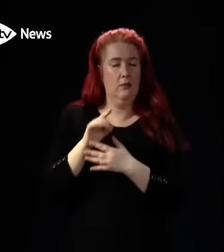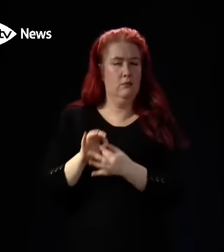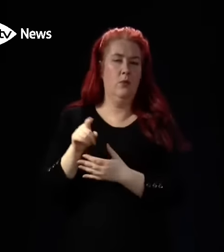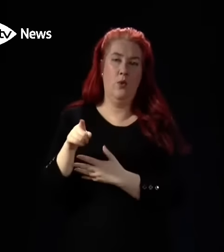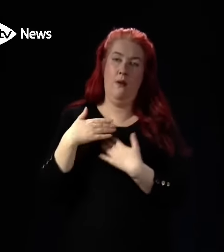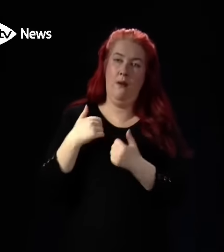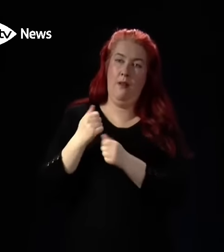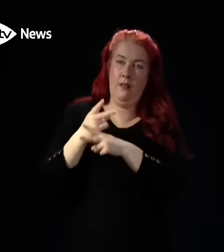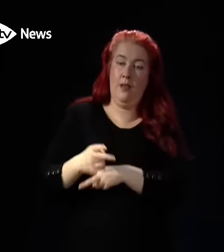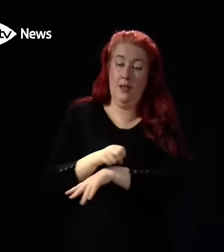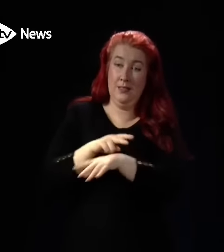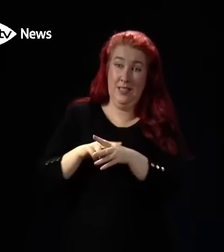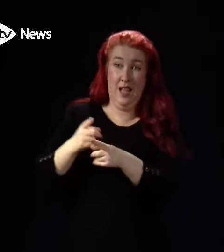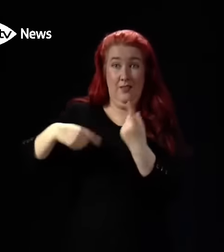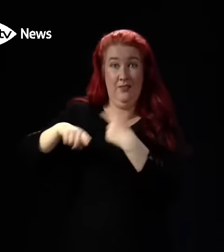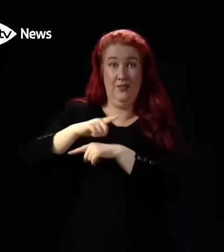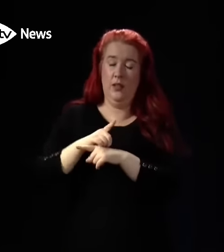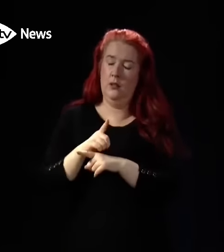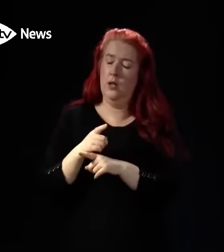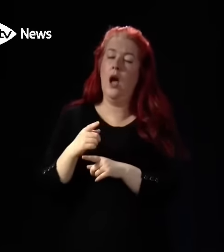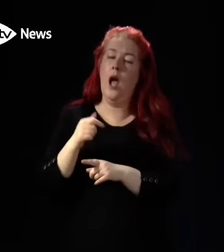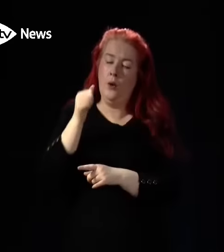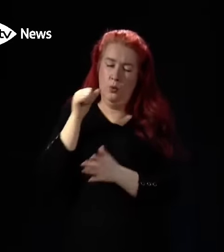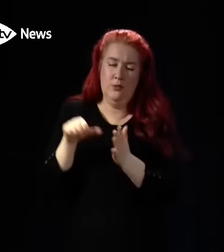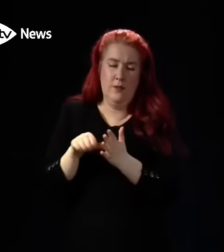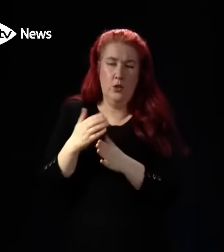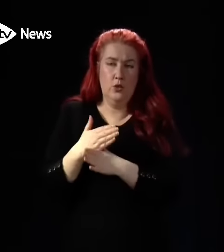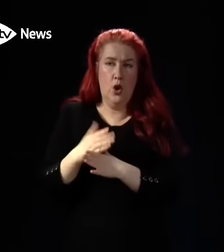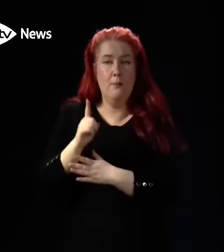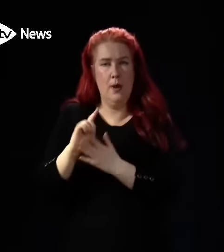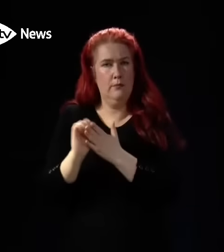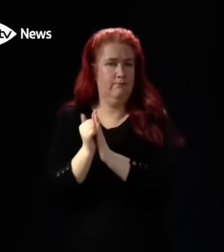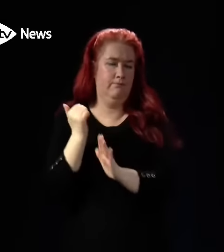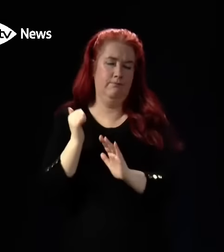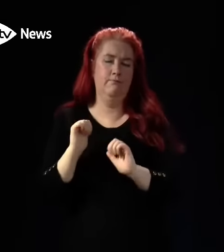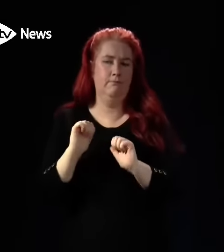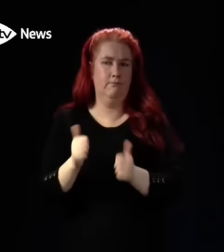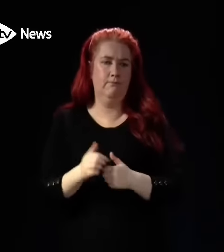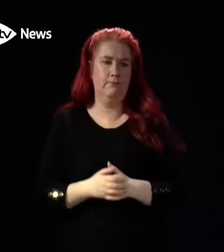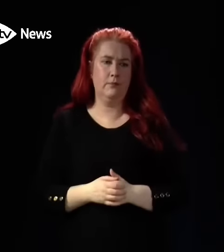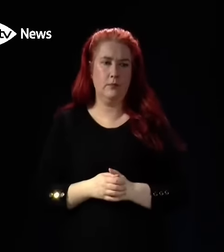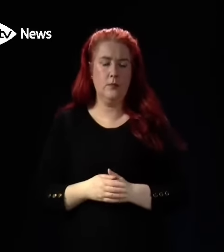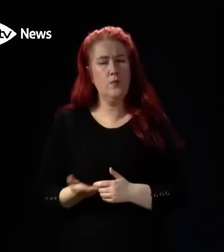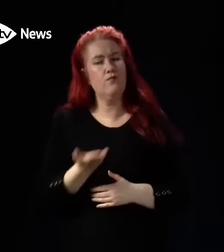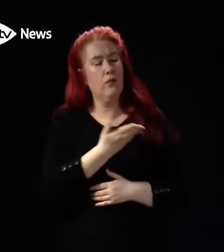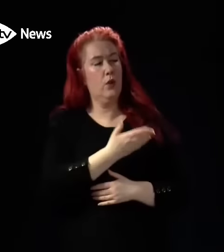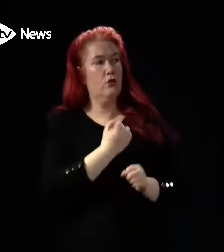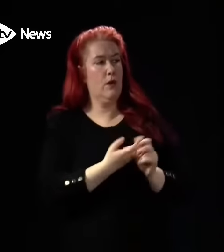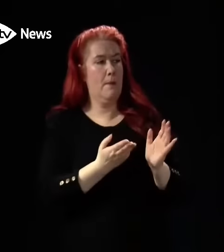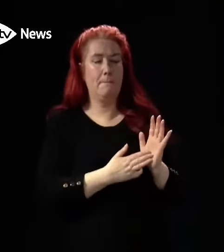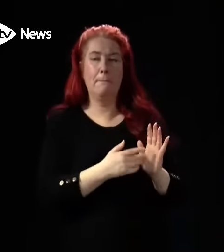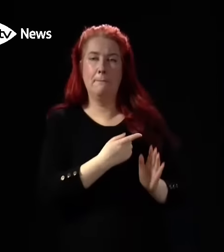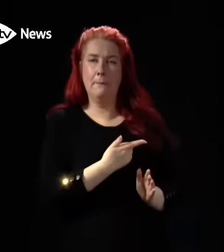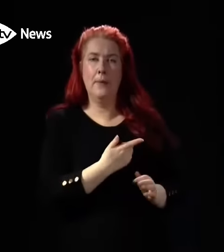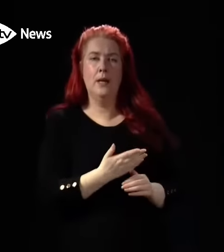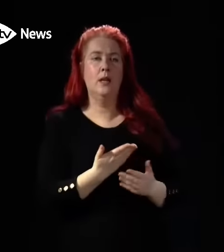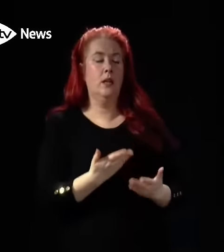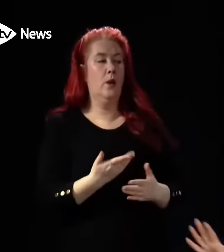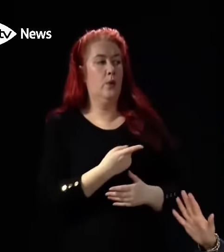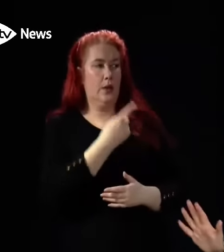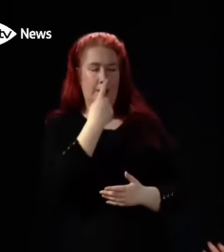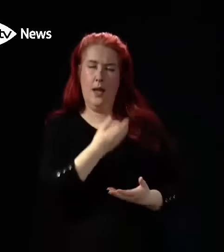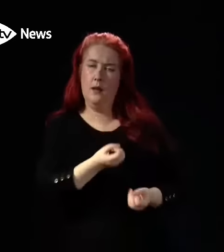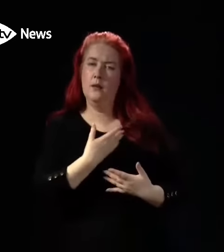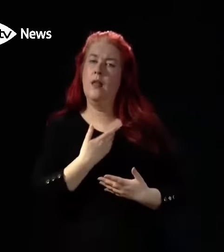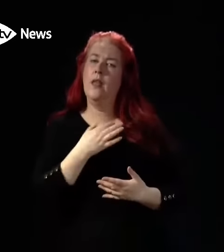professionals who are doing such a good but incredibly difficult job at this time. I'll hand over to Graham to maybe give us